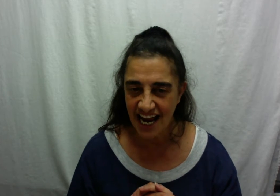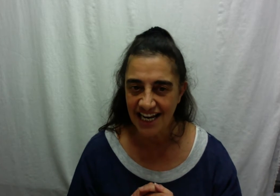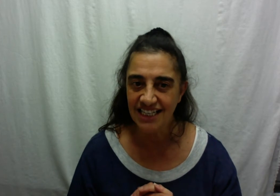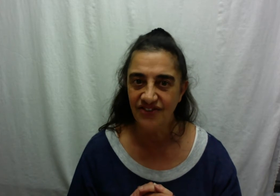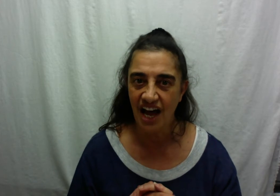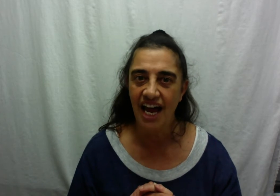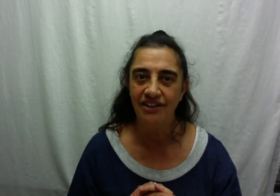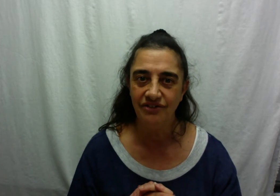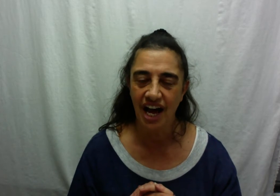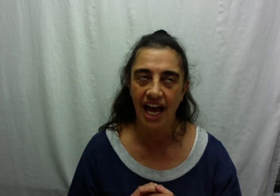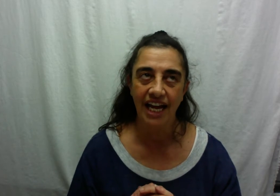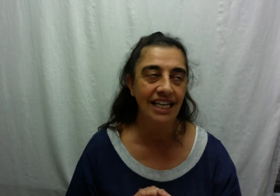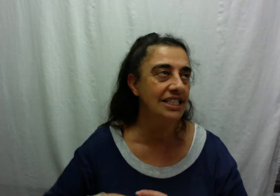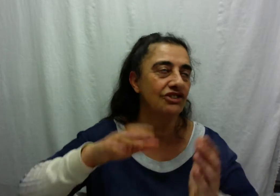is fire and fire it's